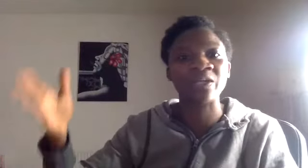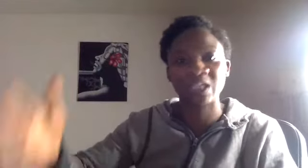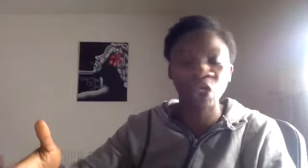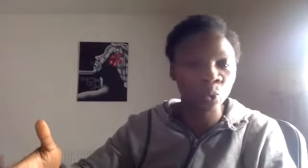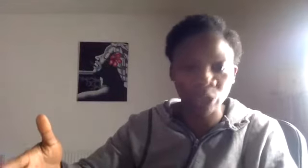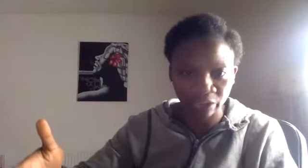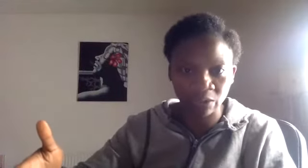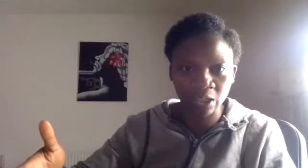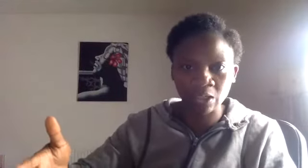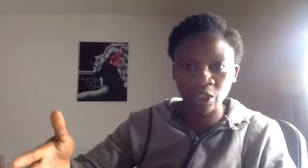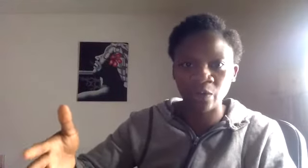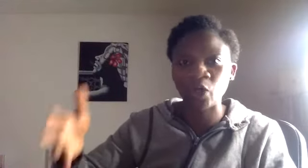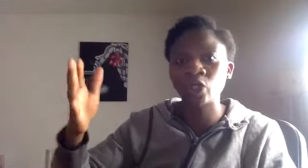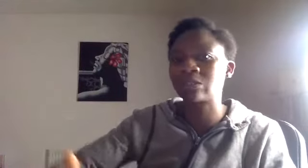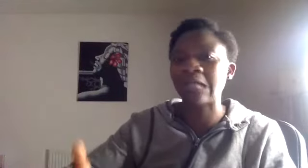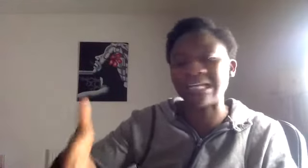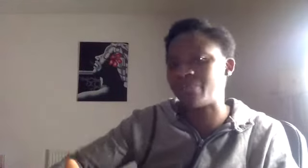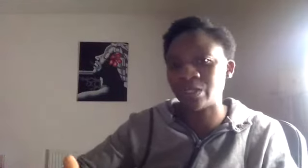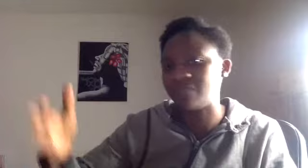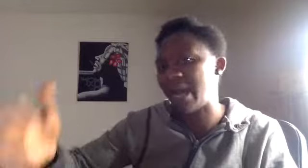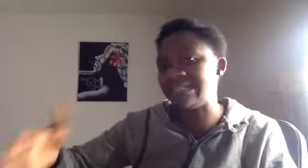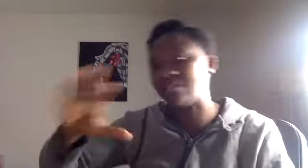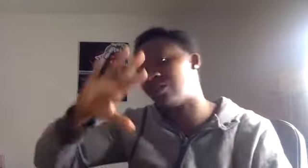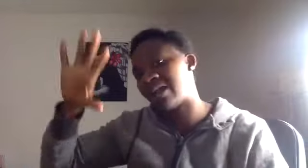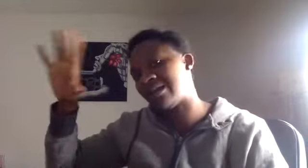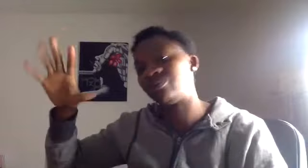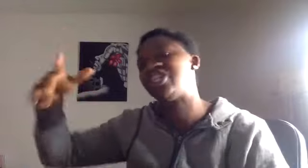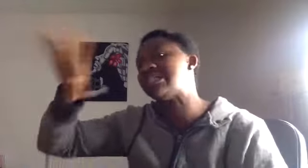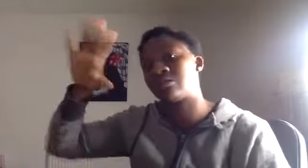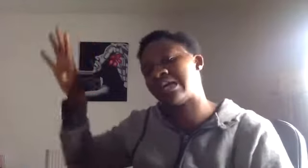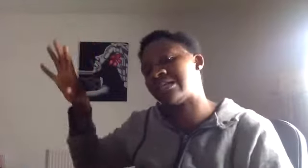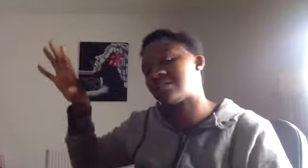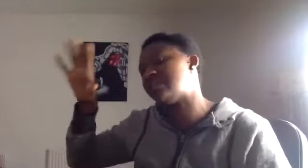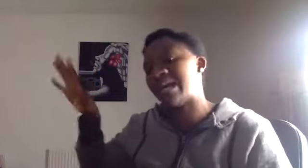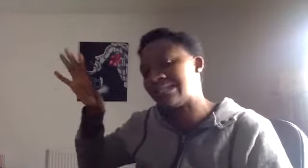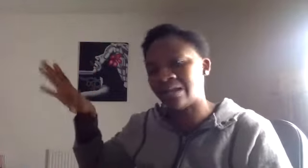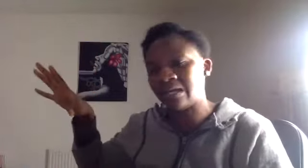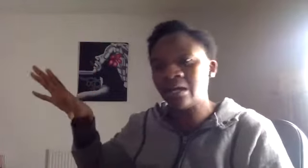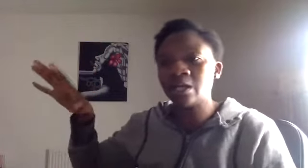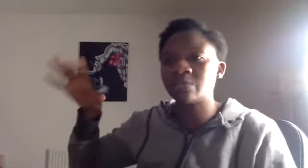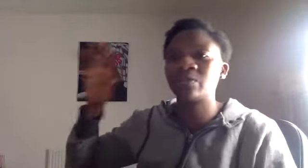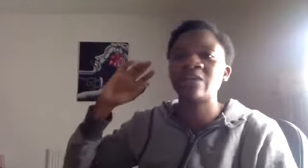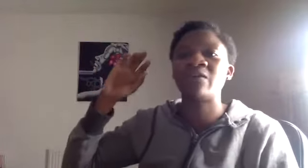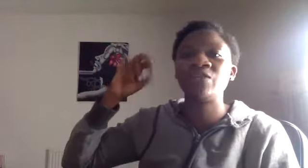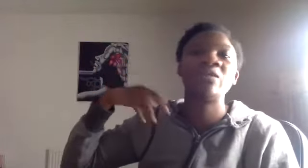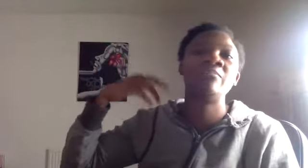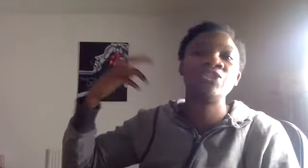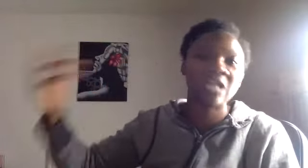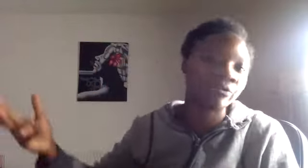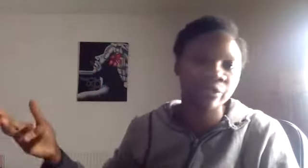I told you, you know, and God looks like this because he's painted like this or Jesus looks like this because he's painted like this. So because I've given you an image now, you can